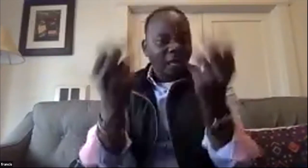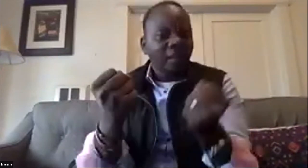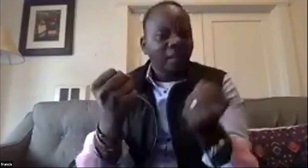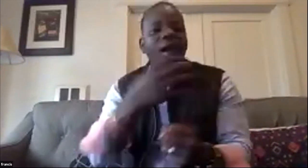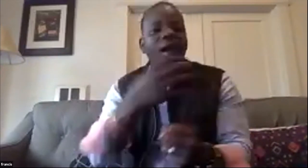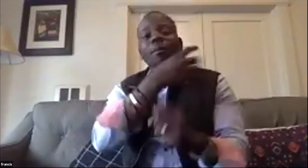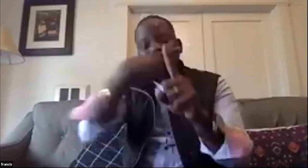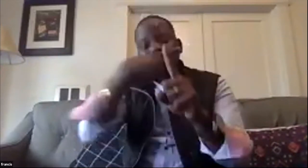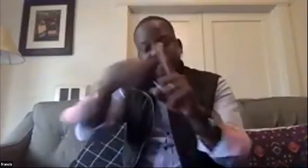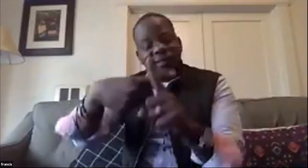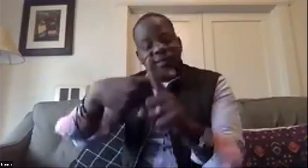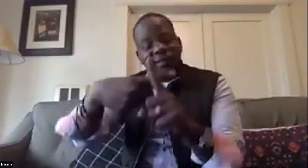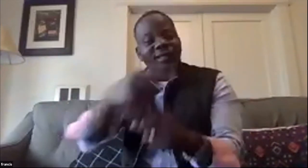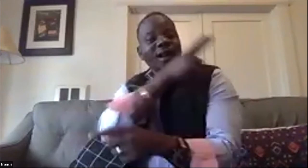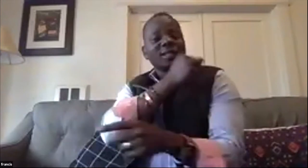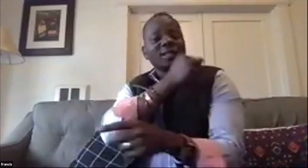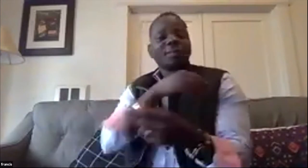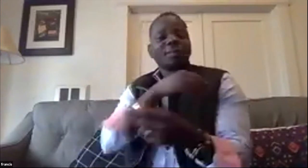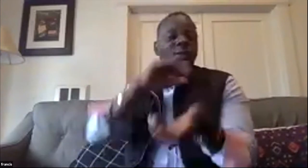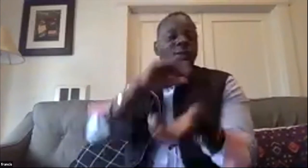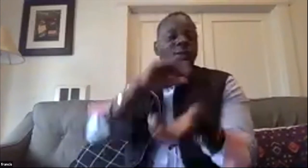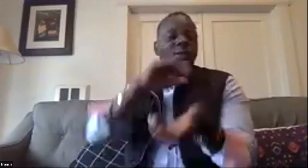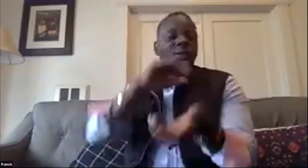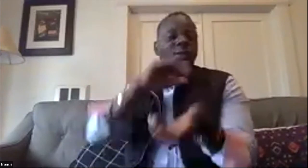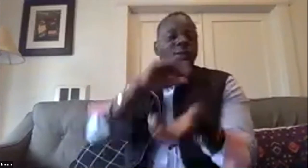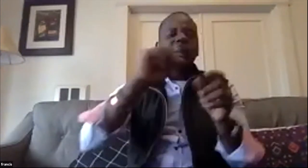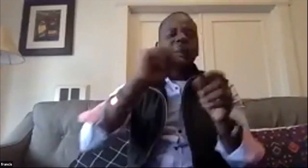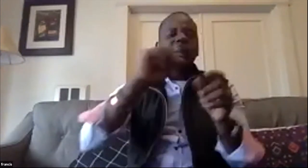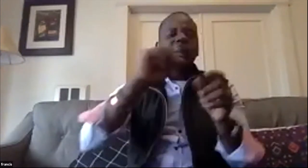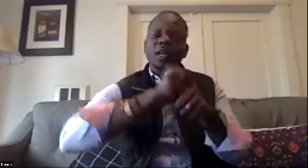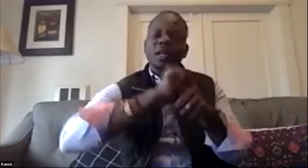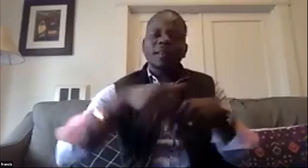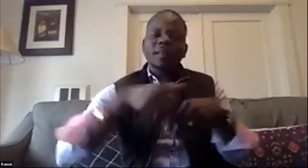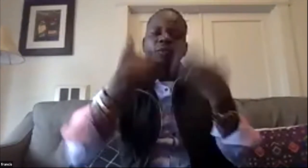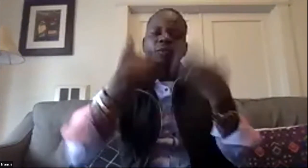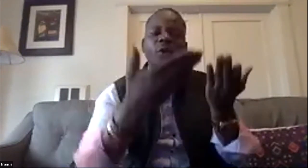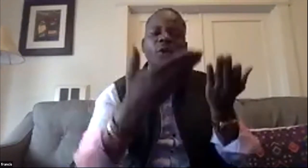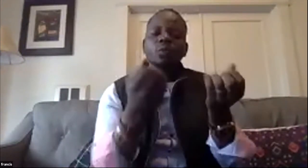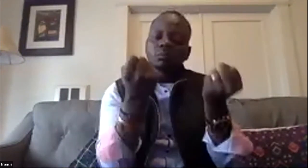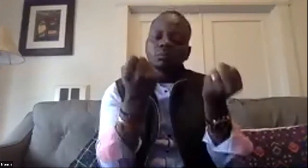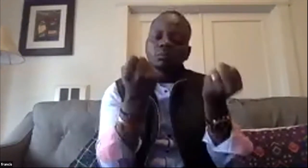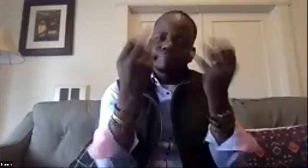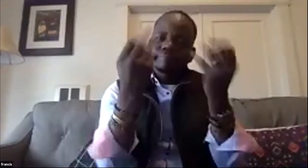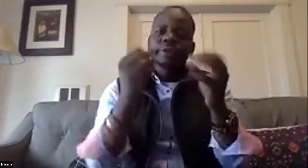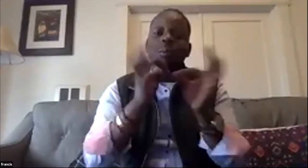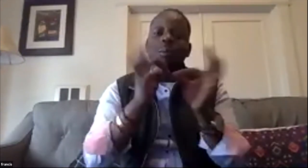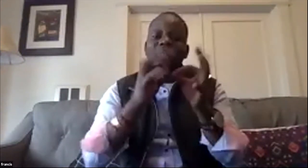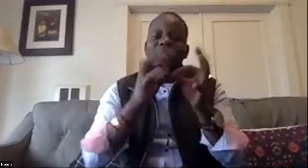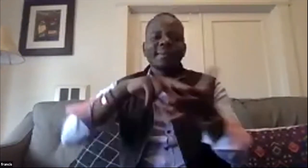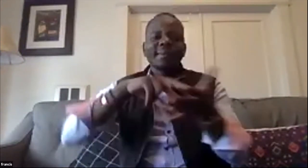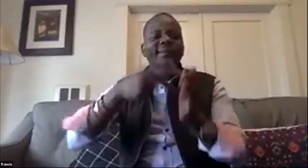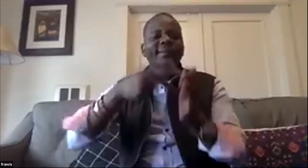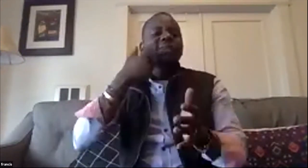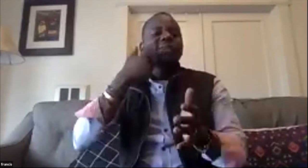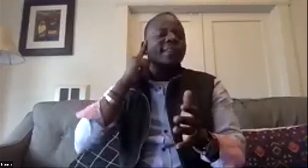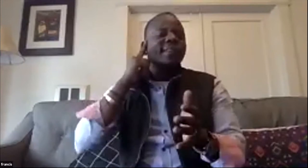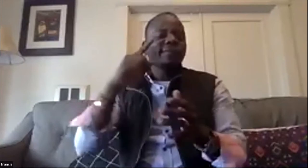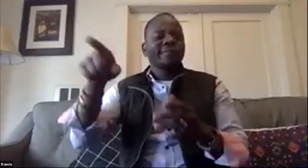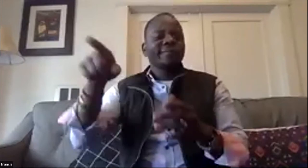and making sure there's teacher training so that the teachers can use sign language effectively with their students and then we